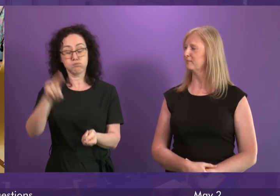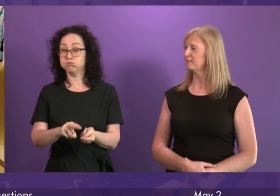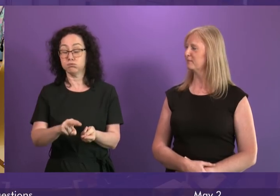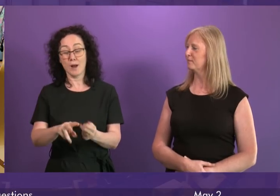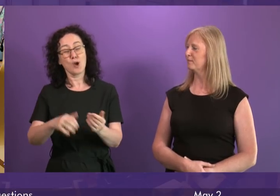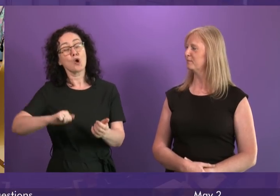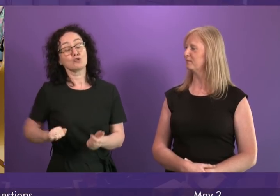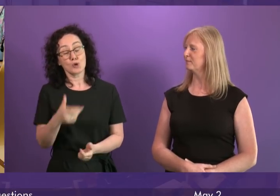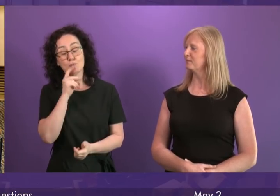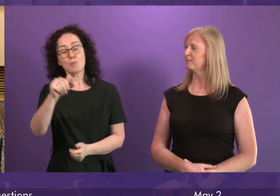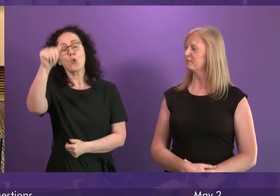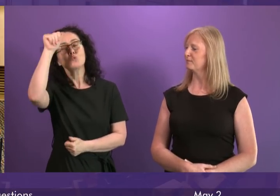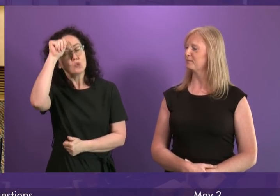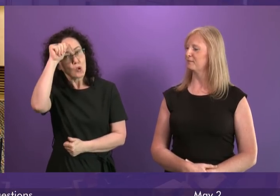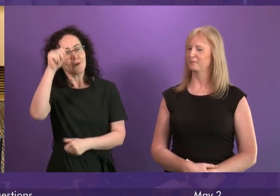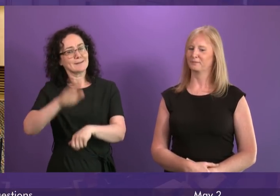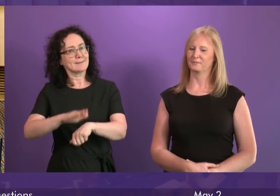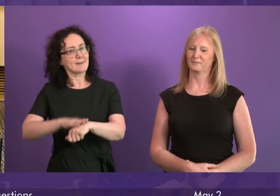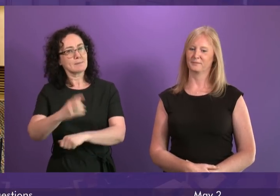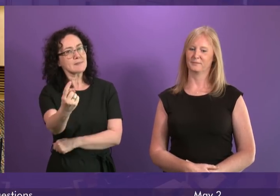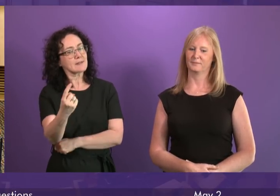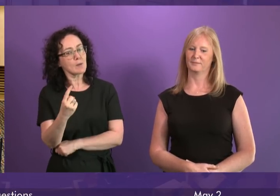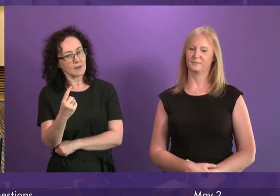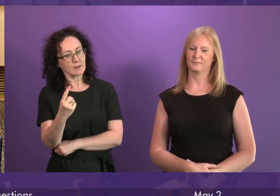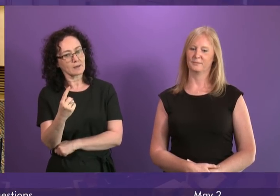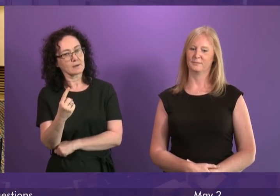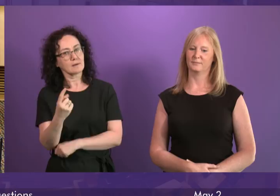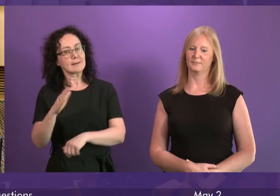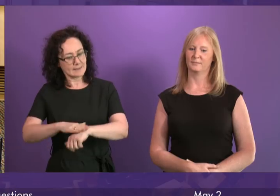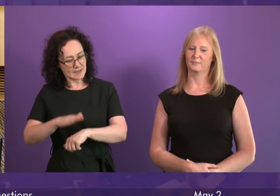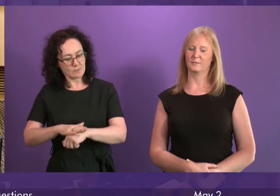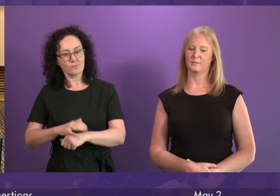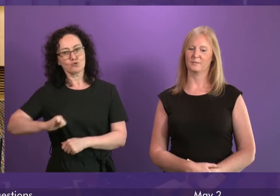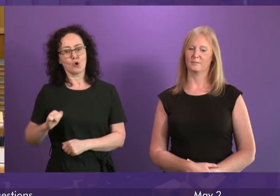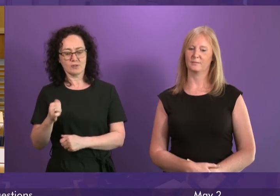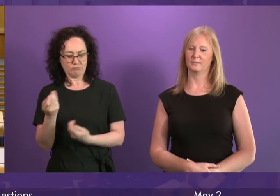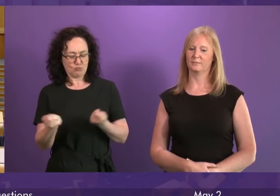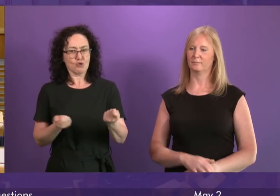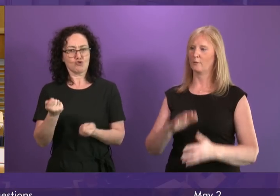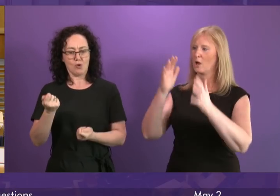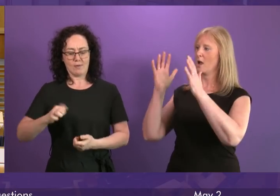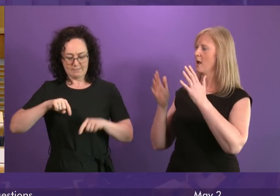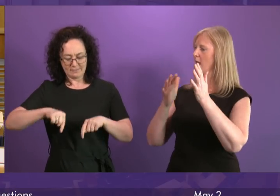is coming when we need to get rid of Tory governments once and for all and take control of our own future into our own hands.